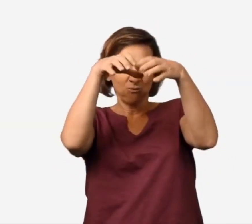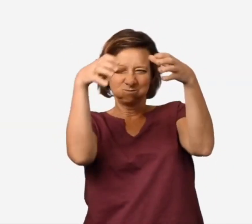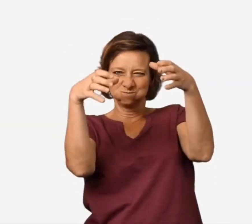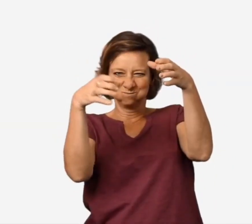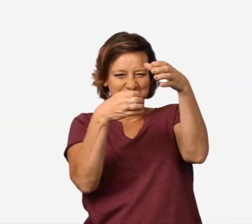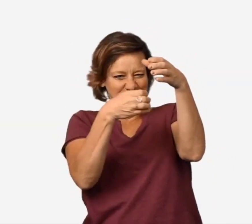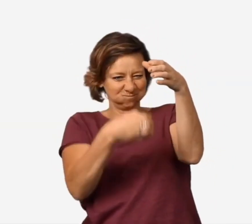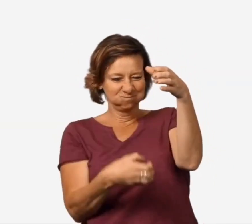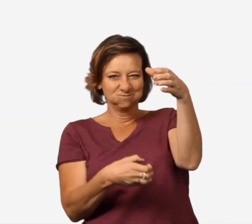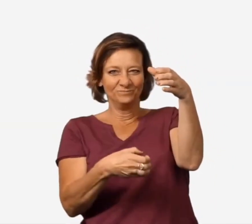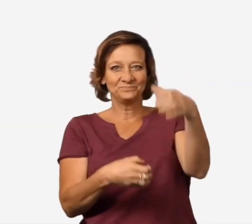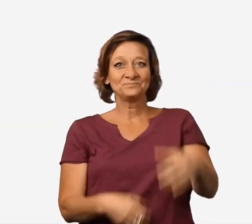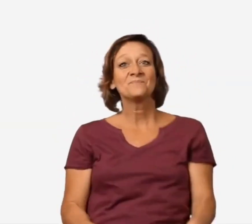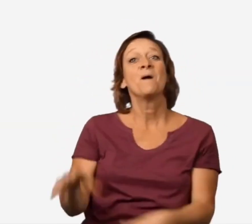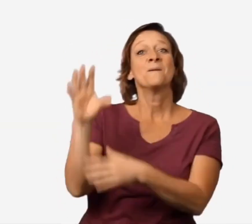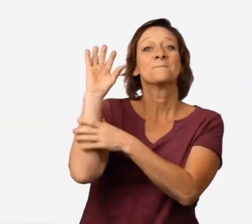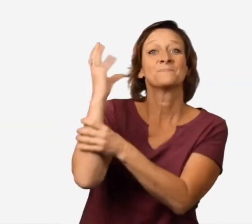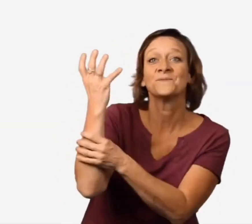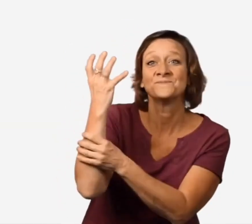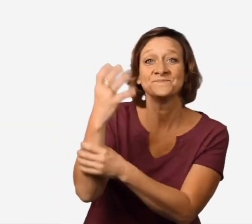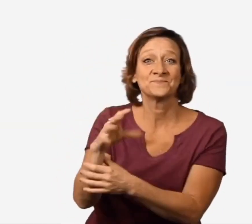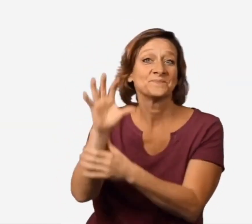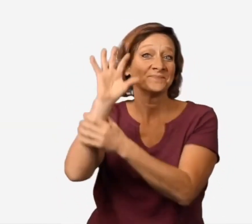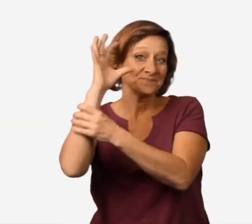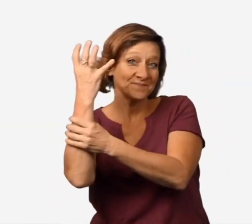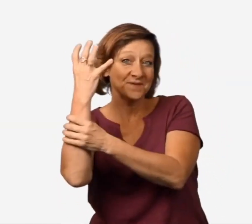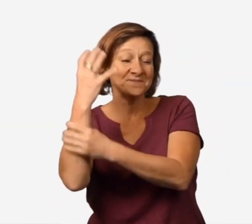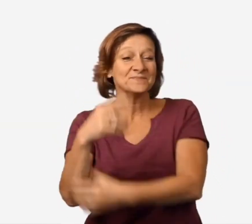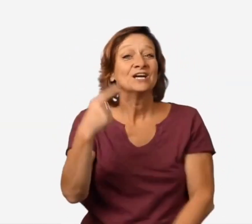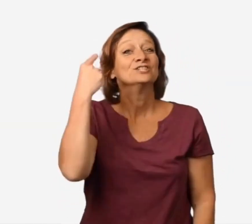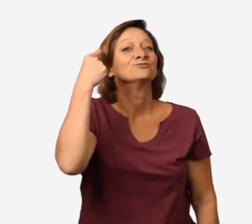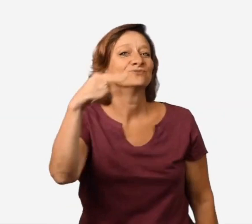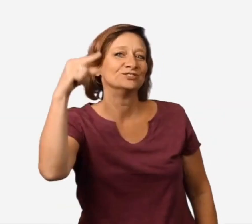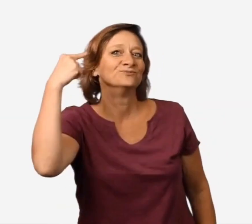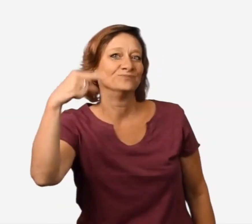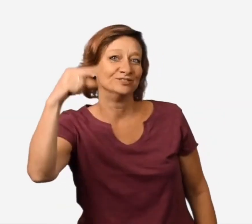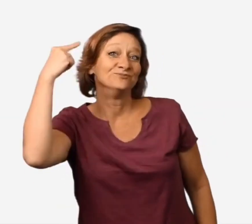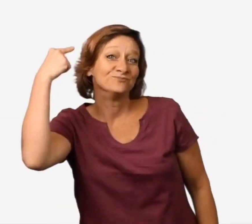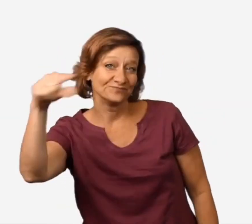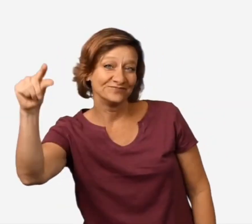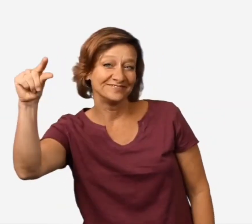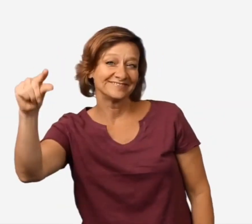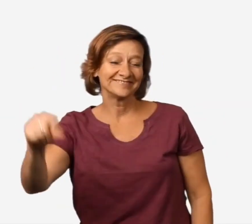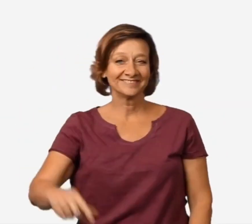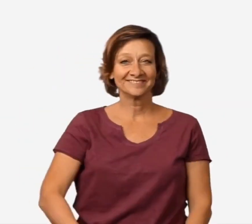Florent, stalk, broccoli, broccoli, green, green, green.